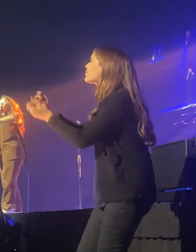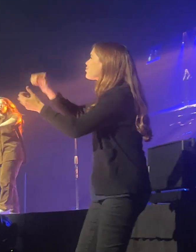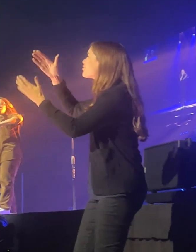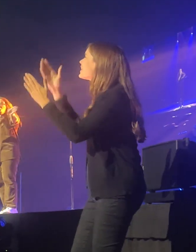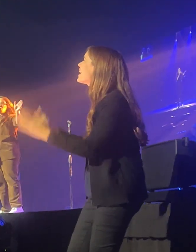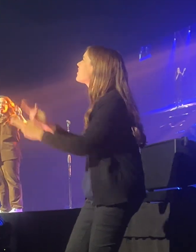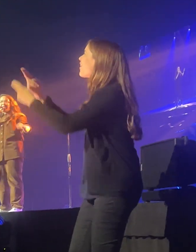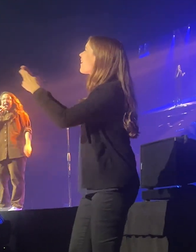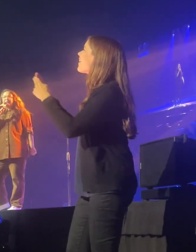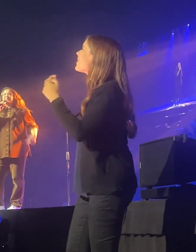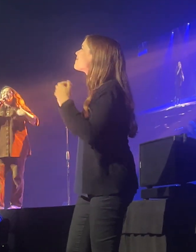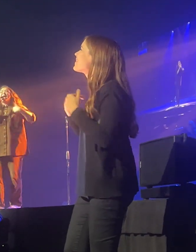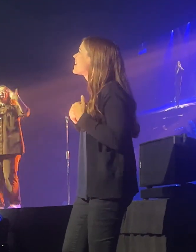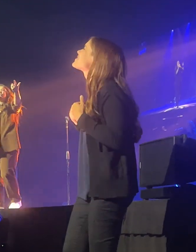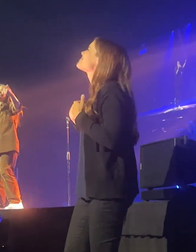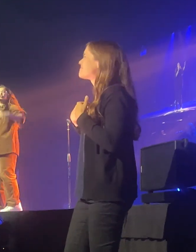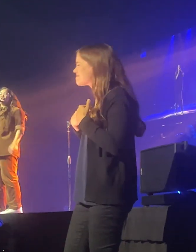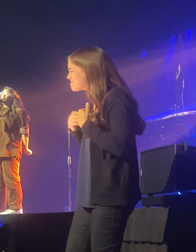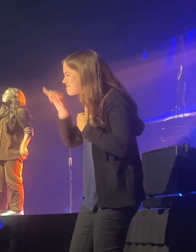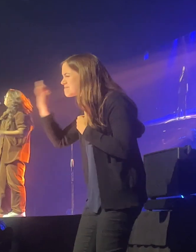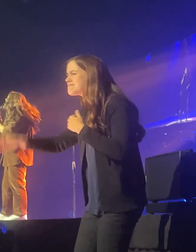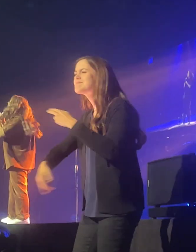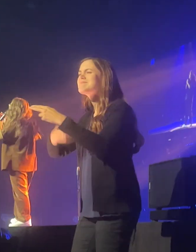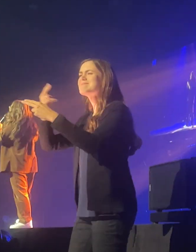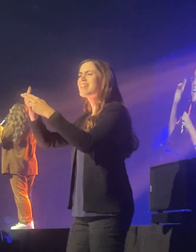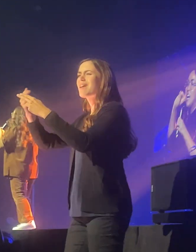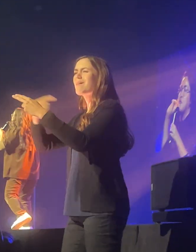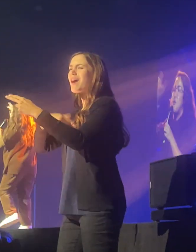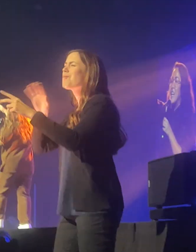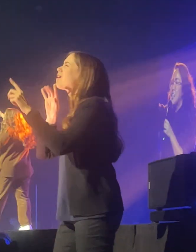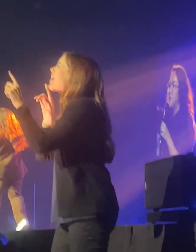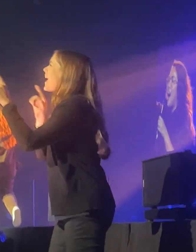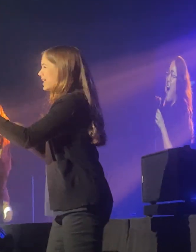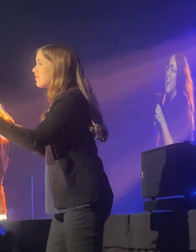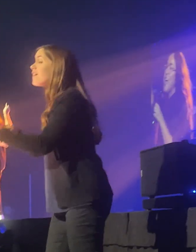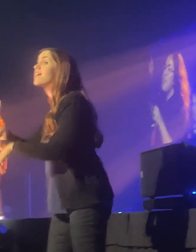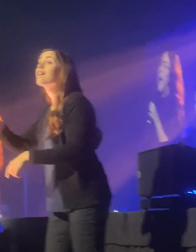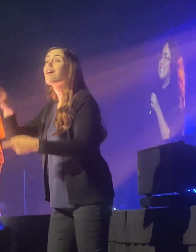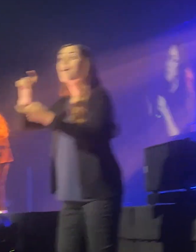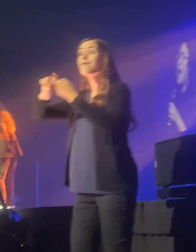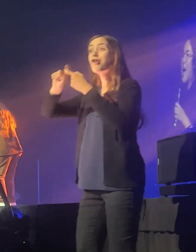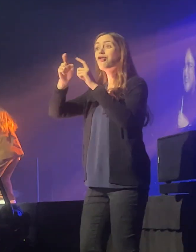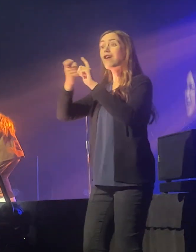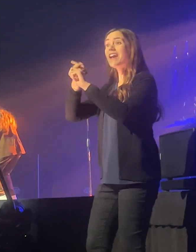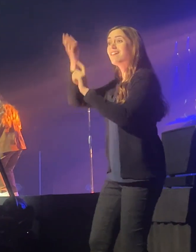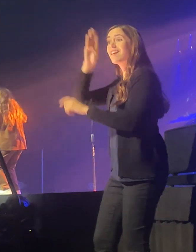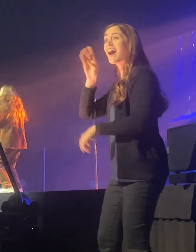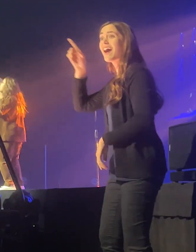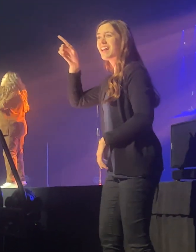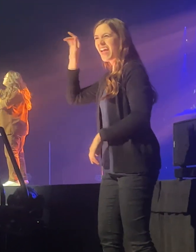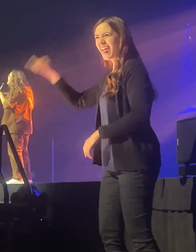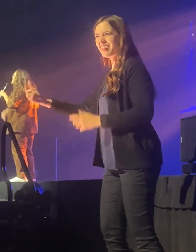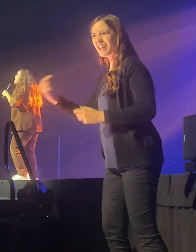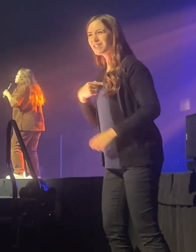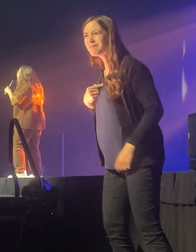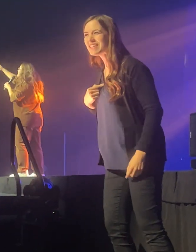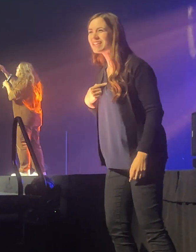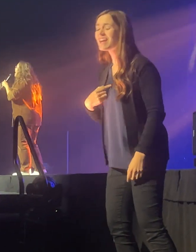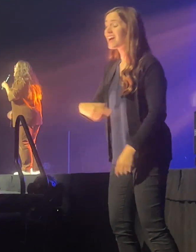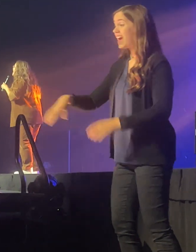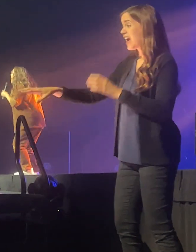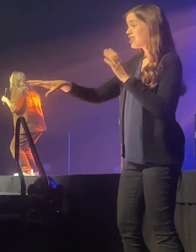me. Are the only names that I answer to. So when I hear friends of God, that's my name. Children,